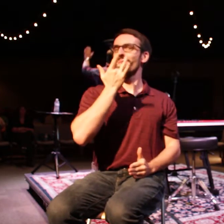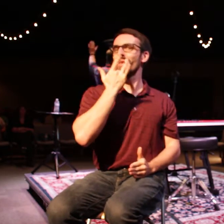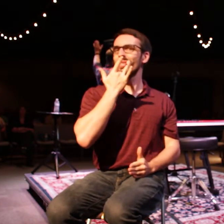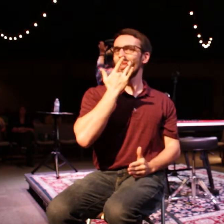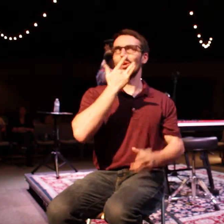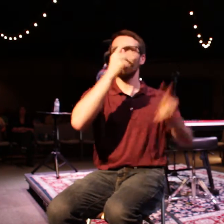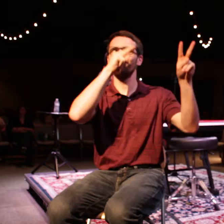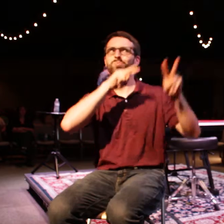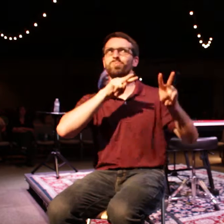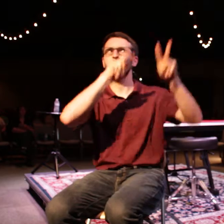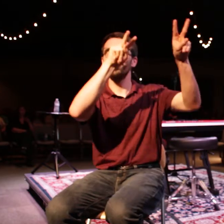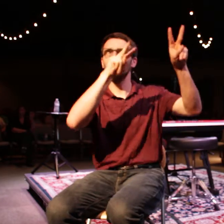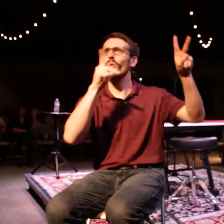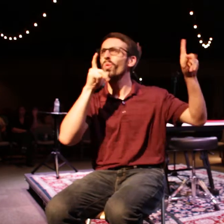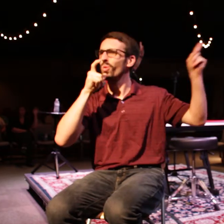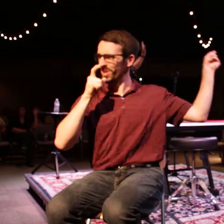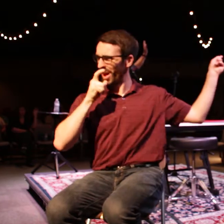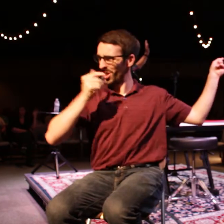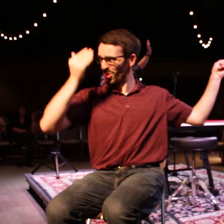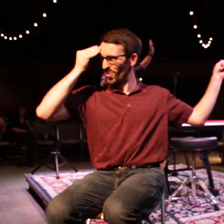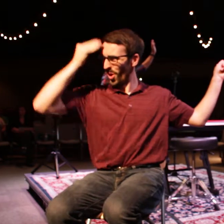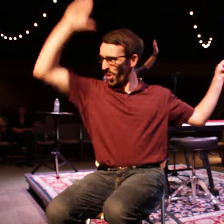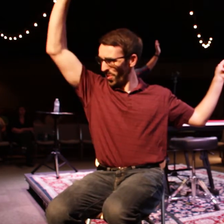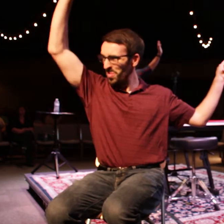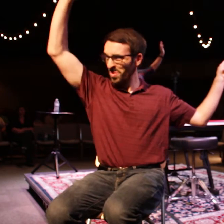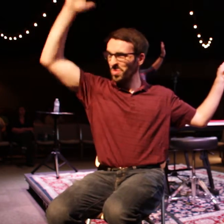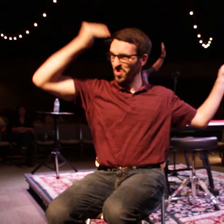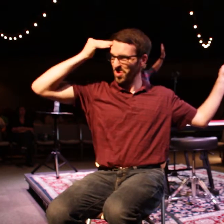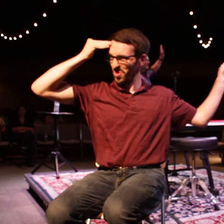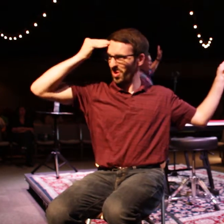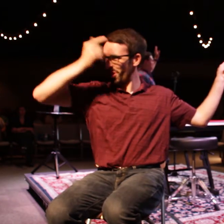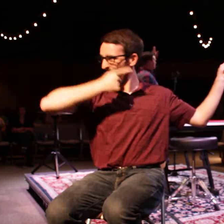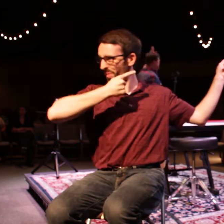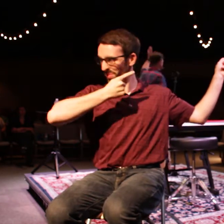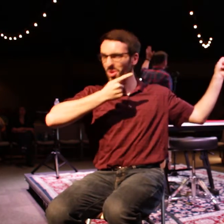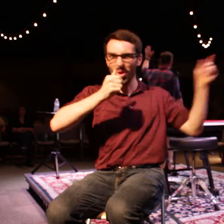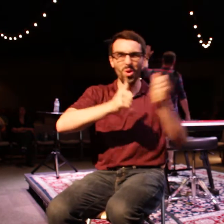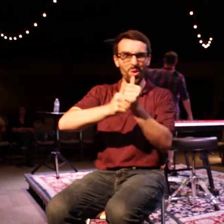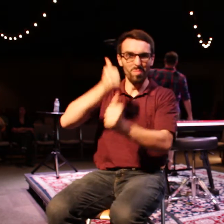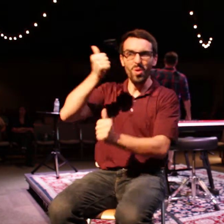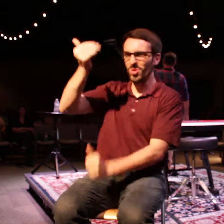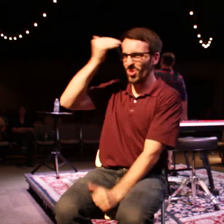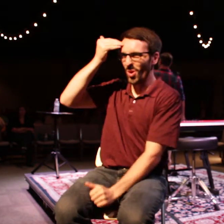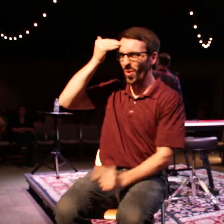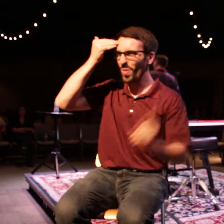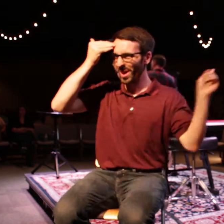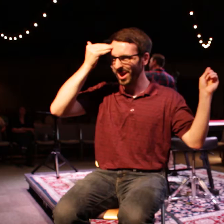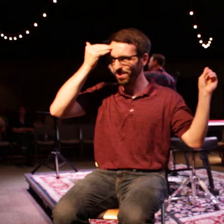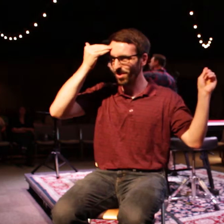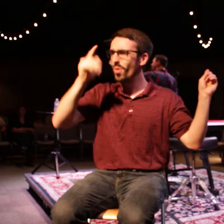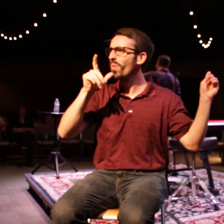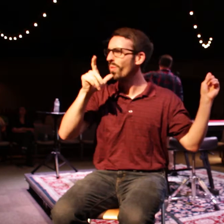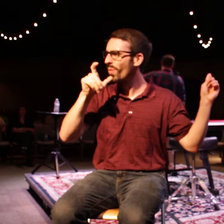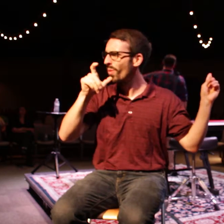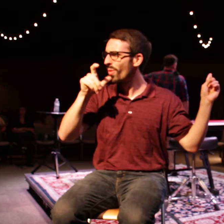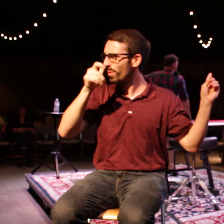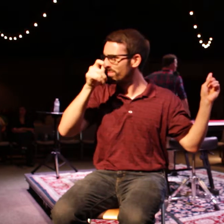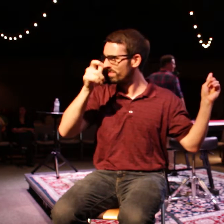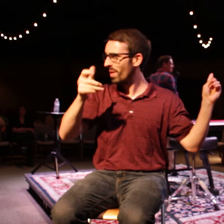is? Raise your hand if you know who this is. Okay, most of you in this room know who he is. If you don't know who this is, this is Bob